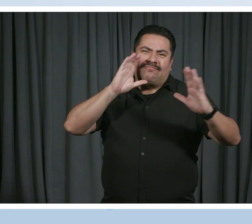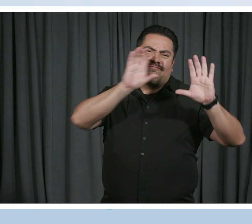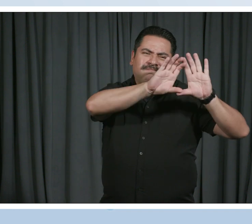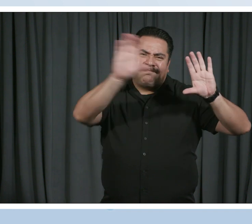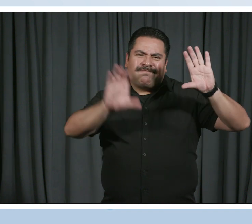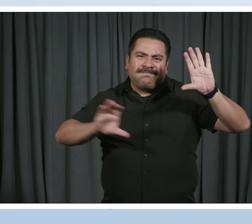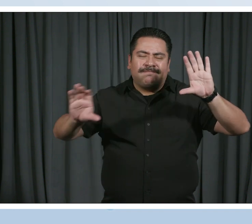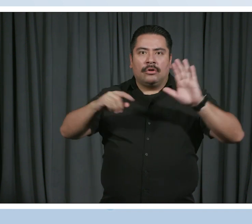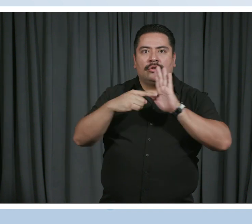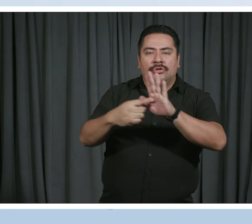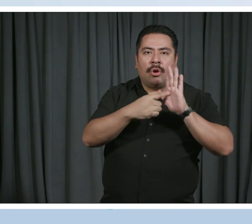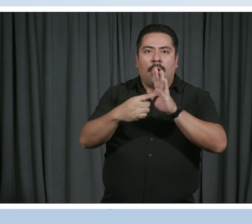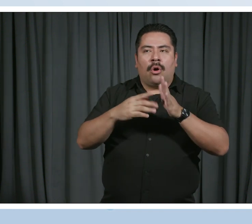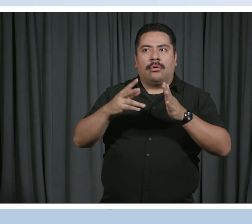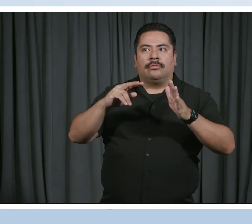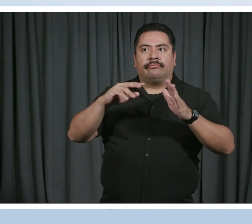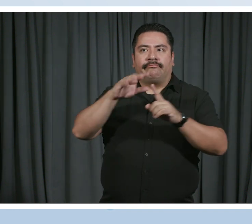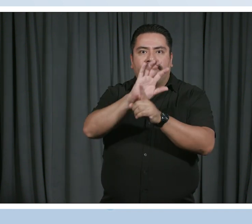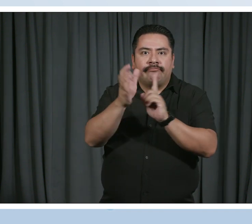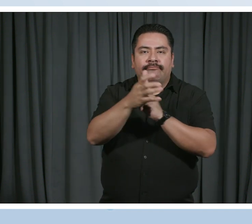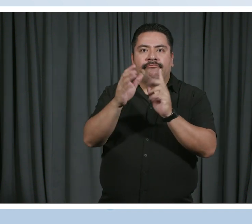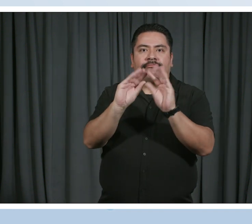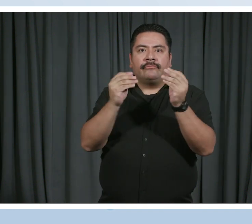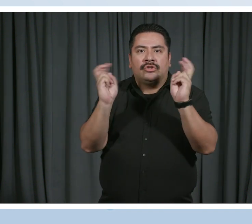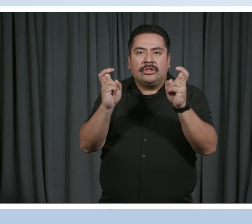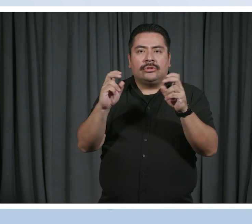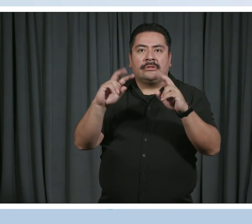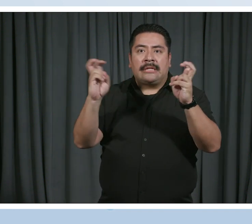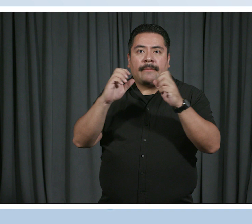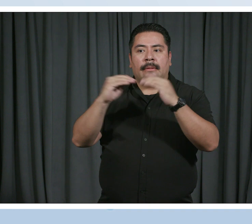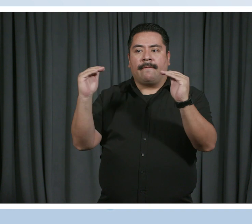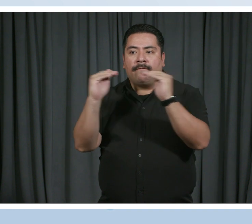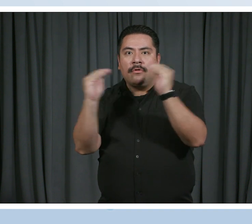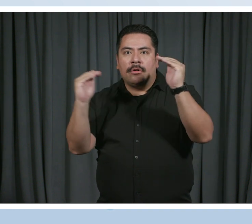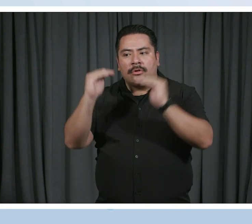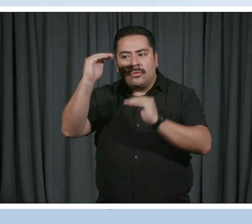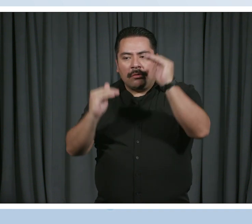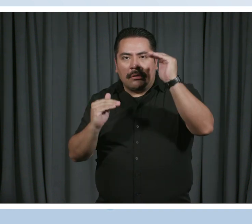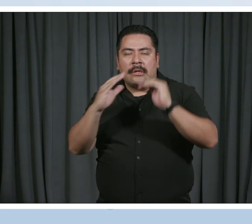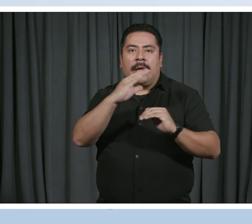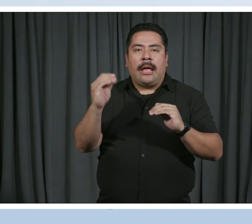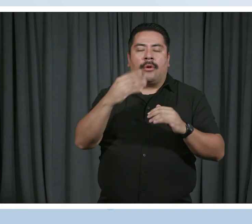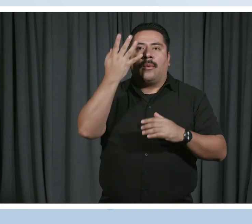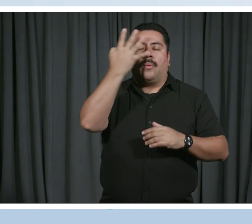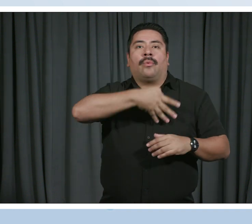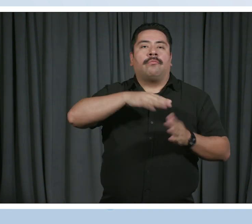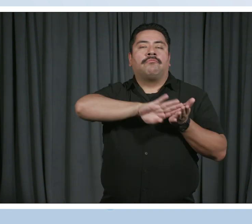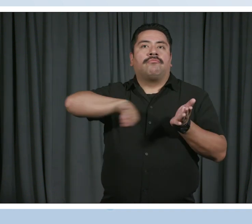intentionally uses the public space to spark dialogue around topics of equality and visibility. Kirk has exhibited